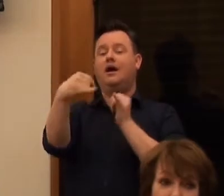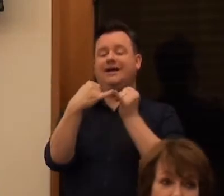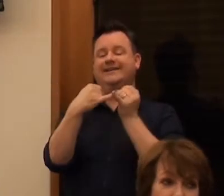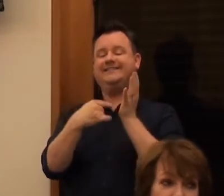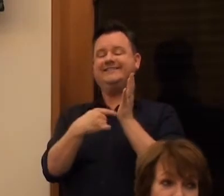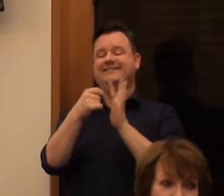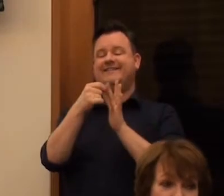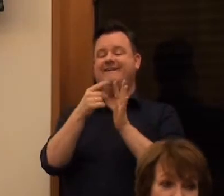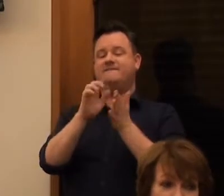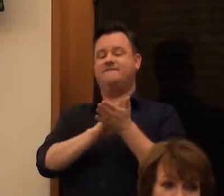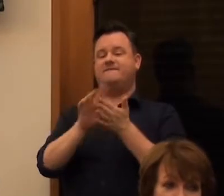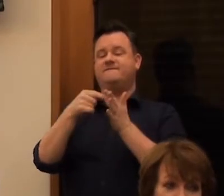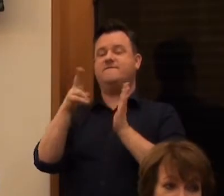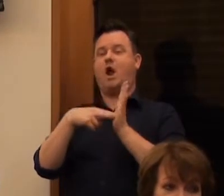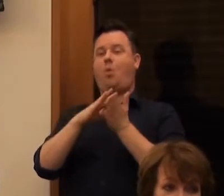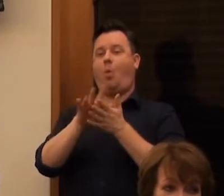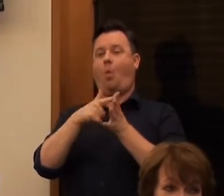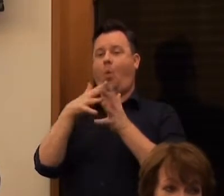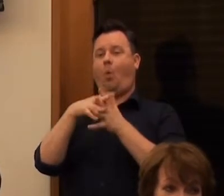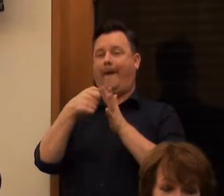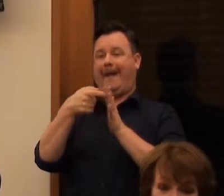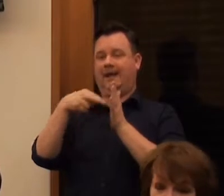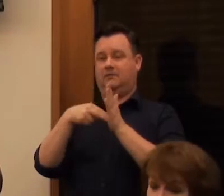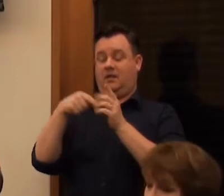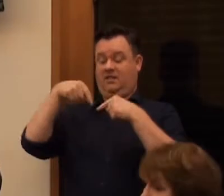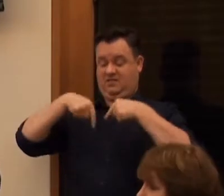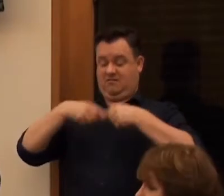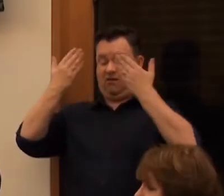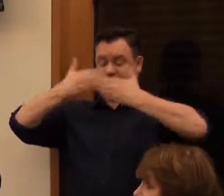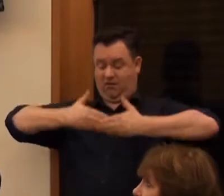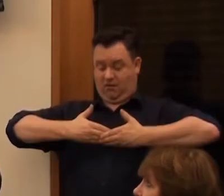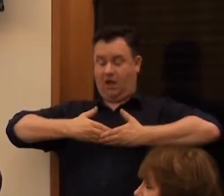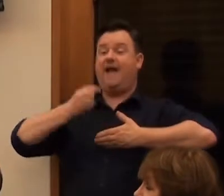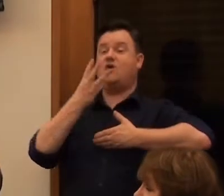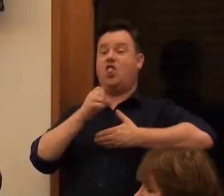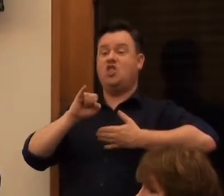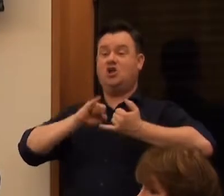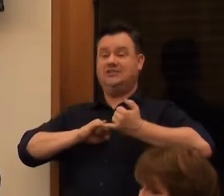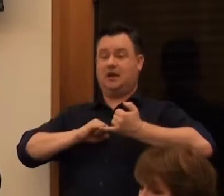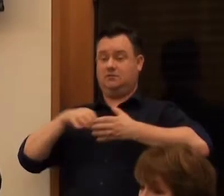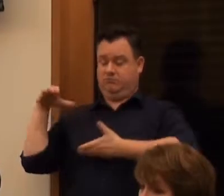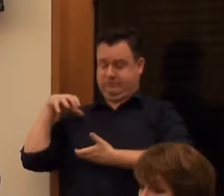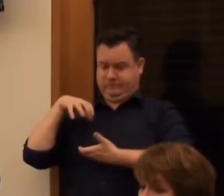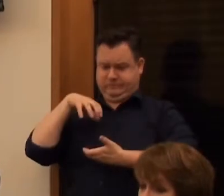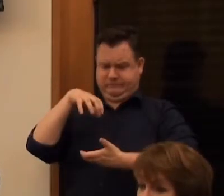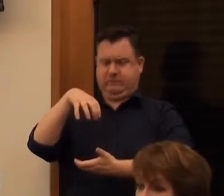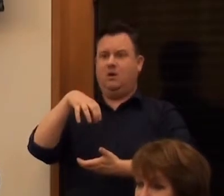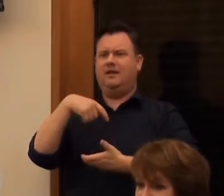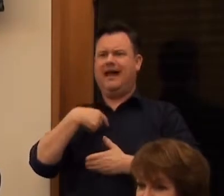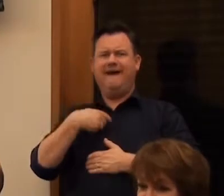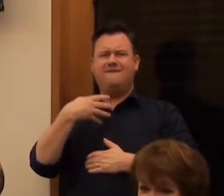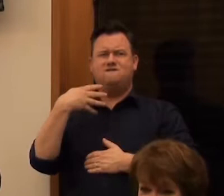And then we're going to make the other end dark. And you've got 30 seconds to bring it on. Put it on there. And I was like, Well, it's four and half tons.